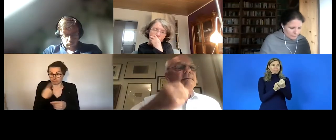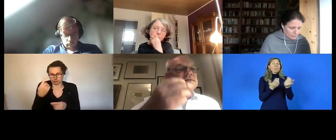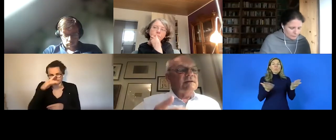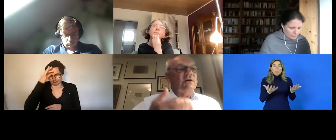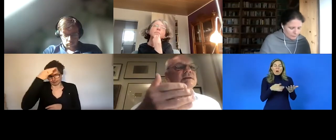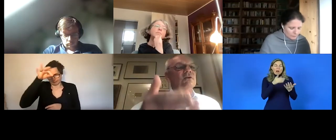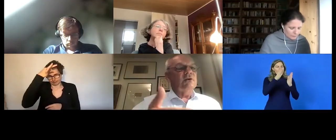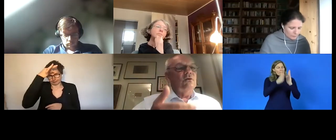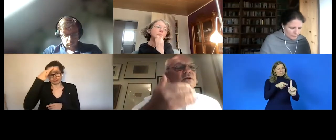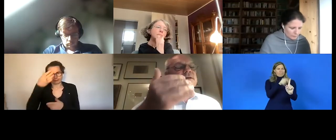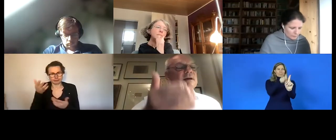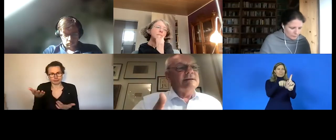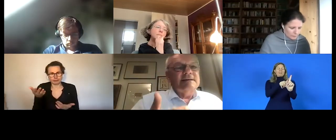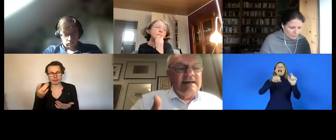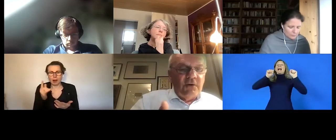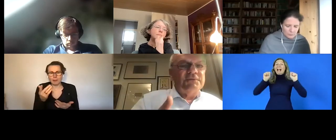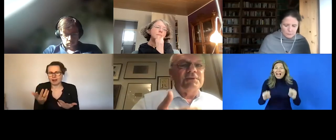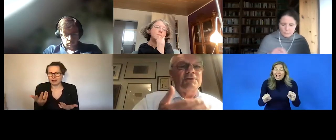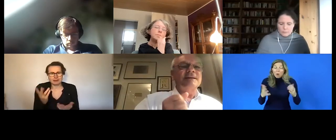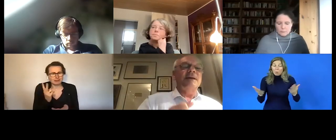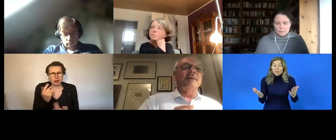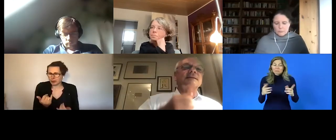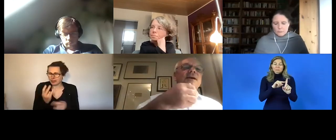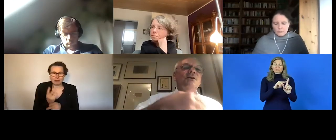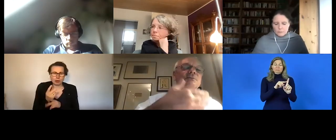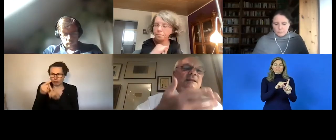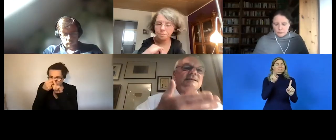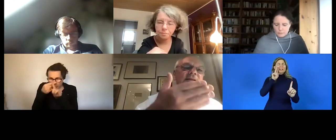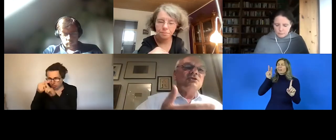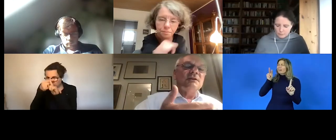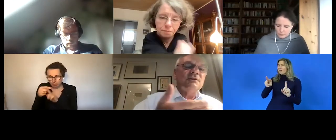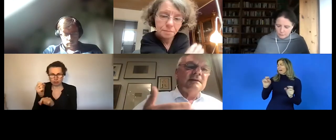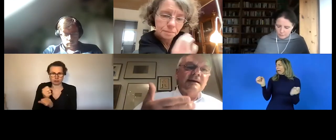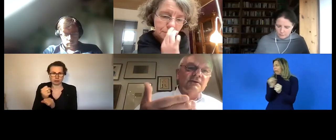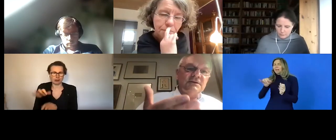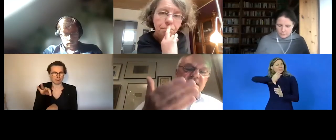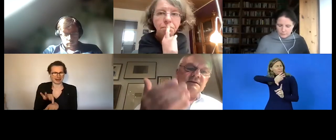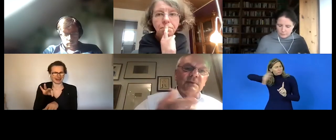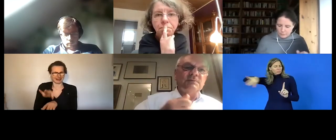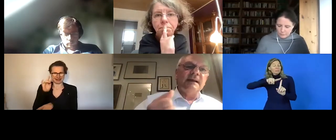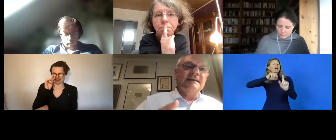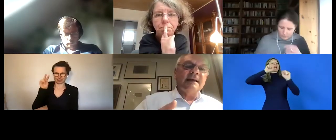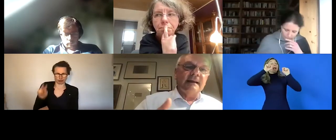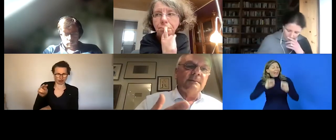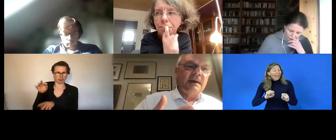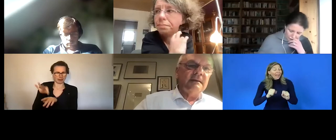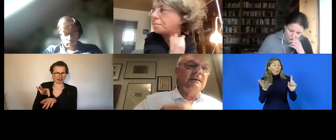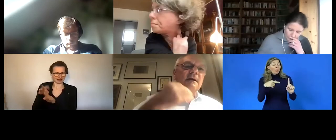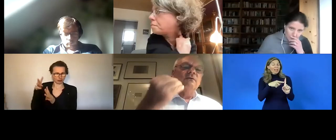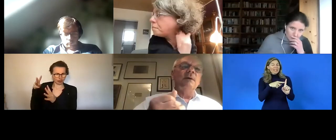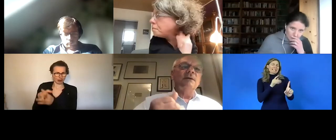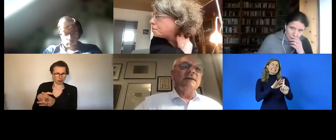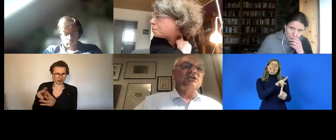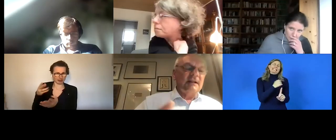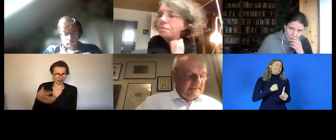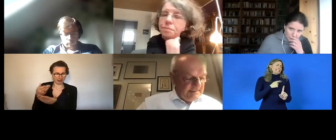use their abilities their possibilities and not always remind them of what they cannot do